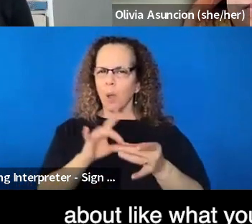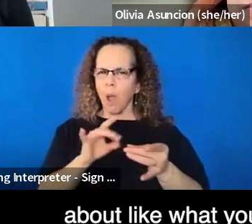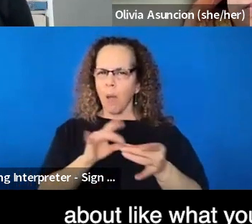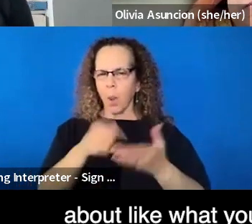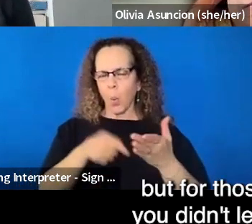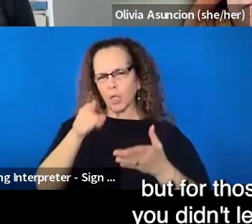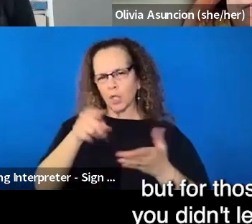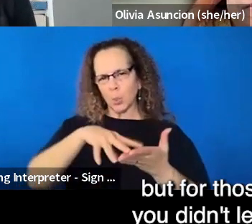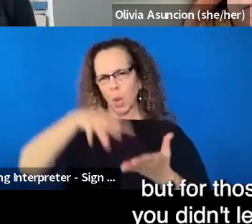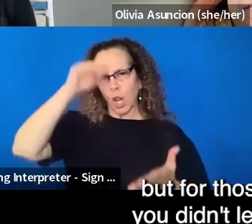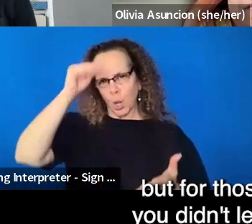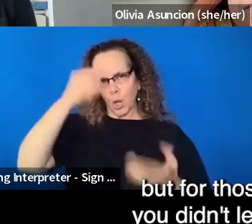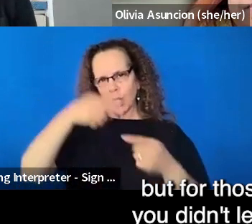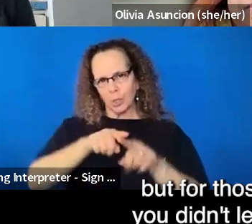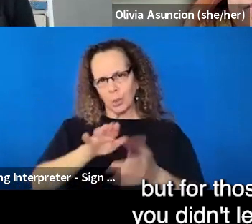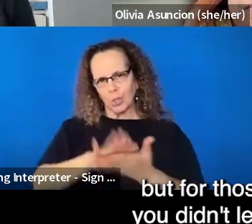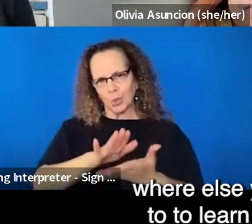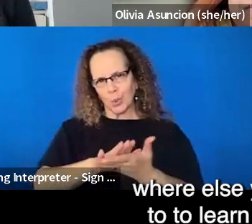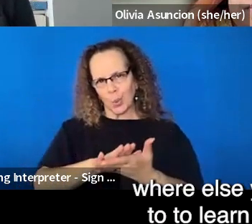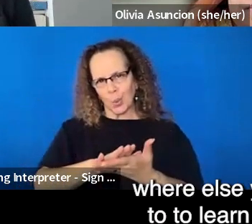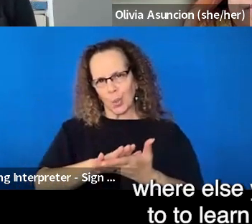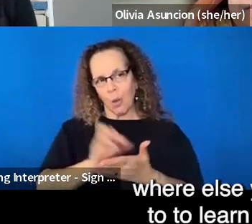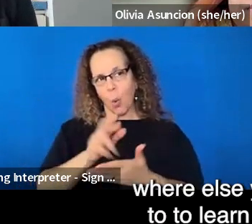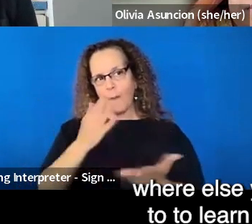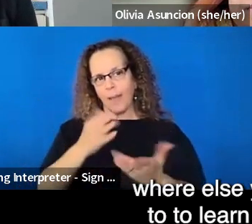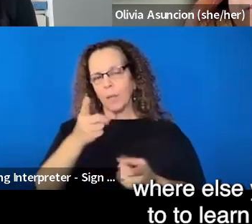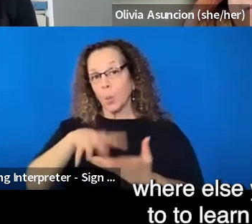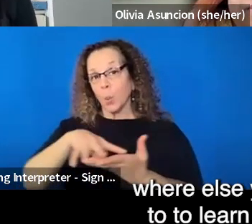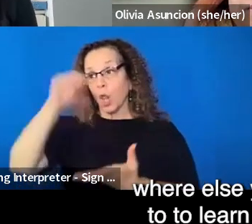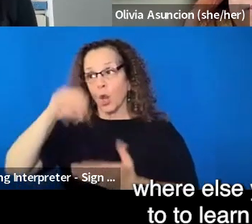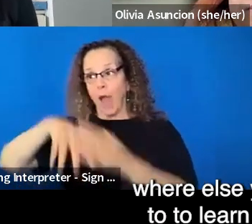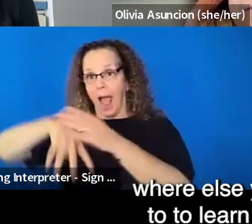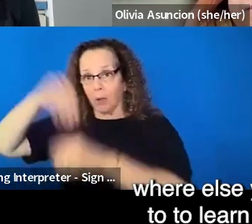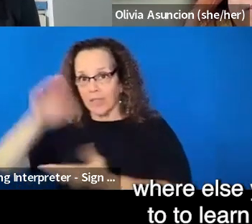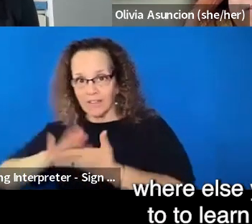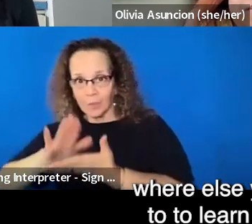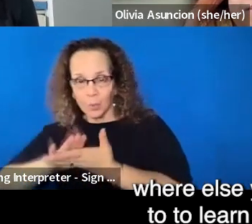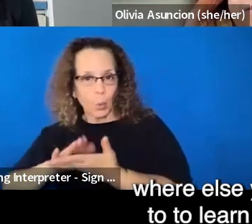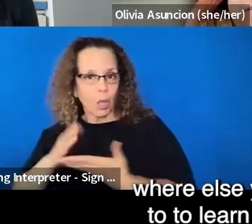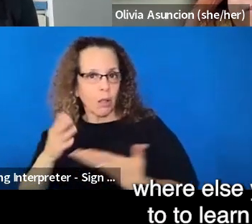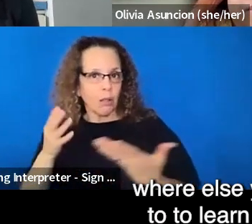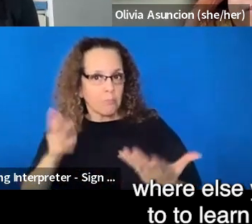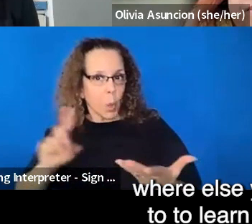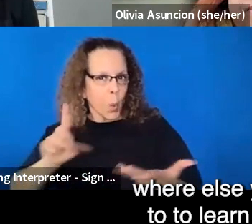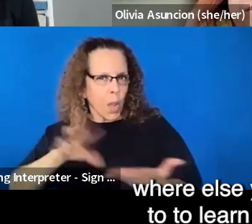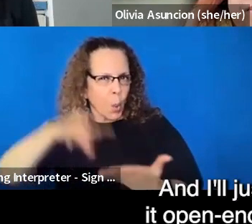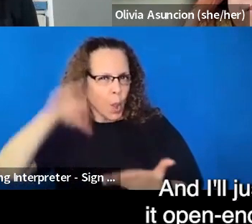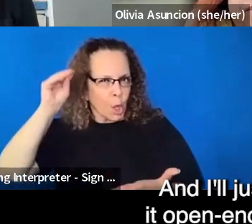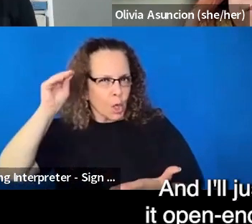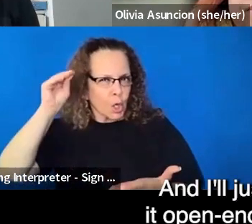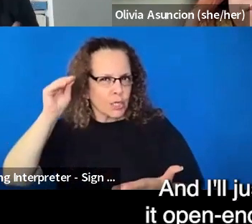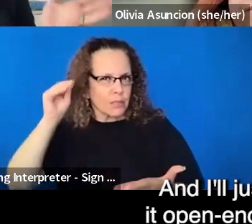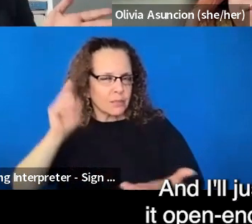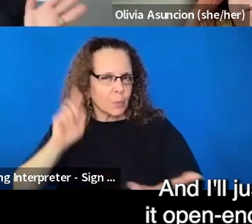in school, but for those things that you didn't learn in school, where else you've looked to, um, to learn in this area. Um,